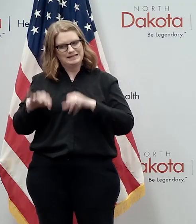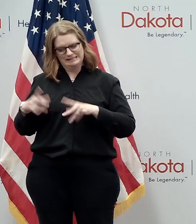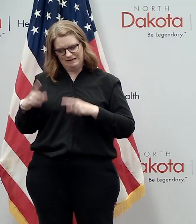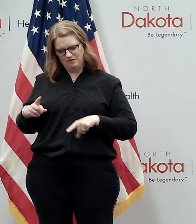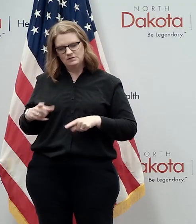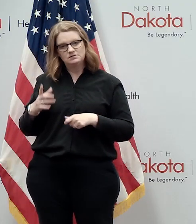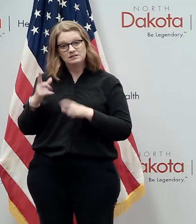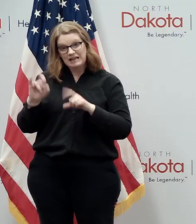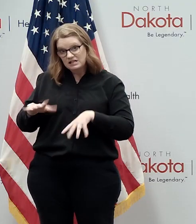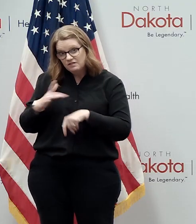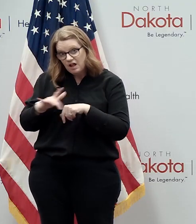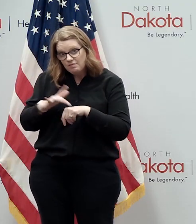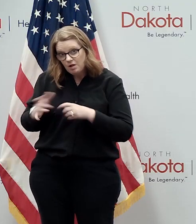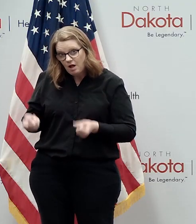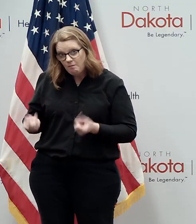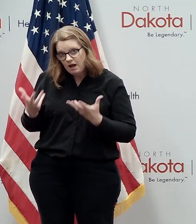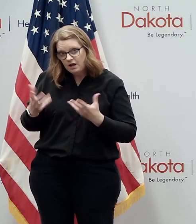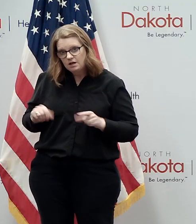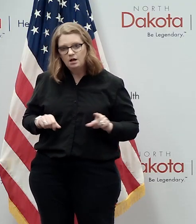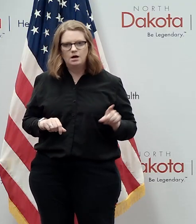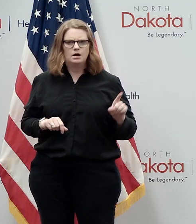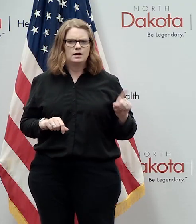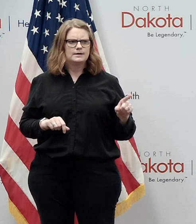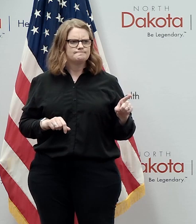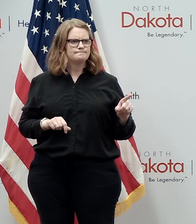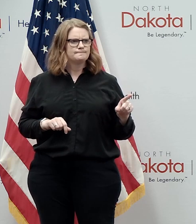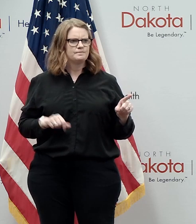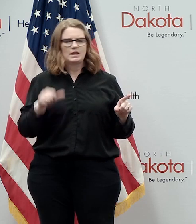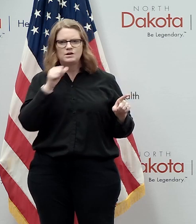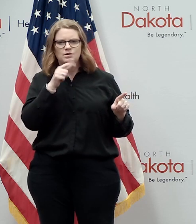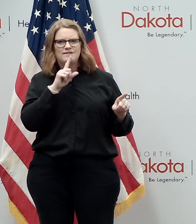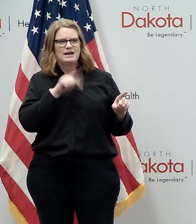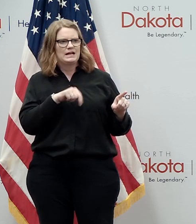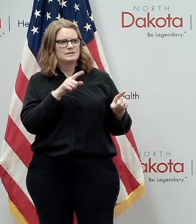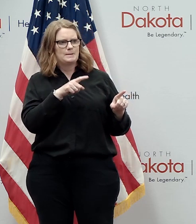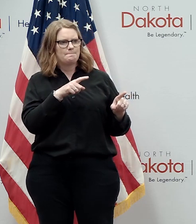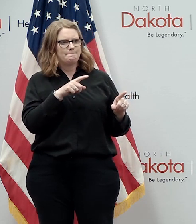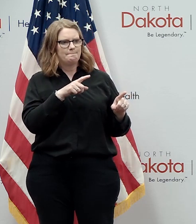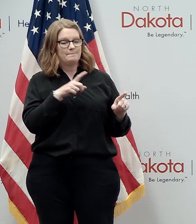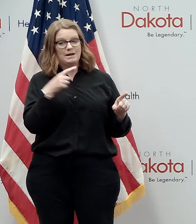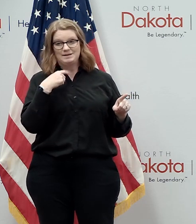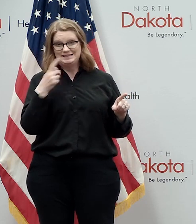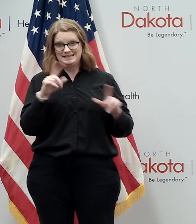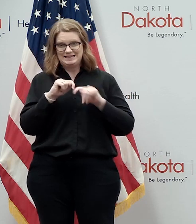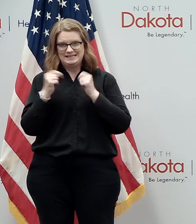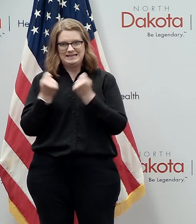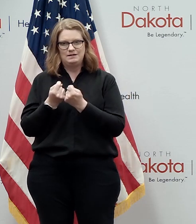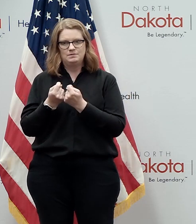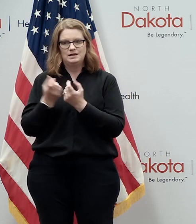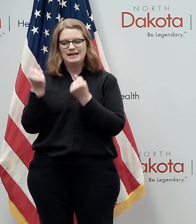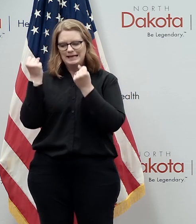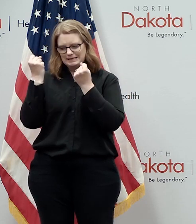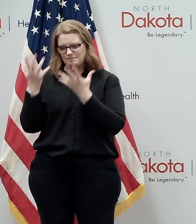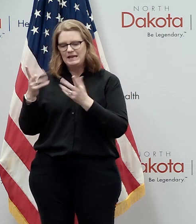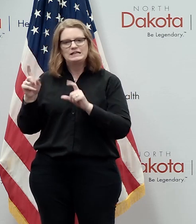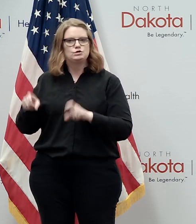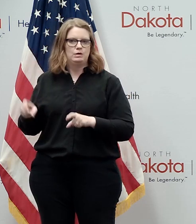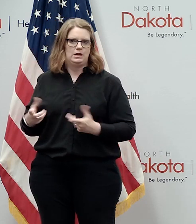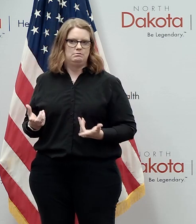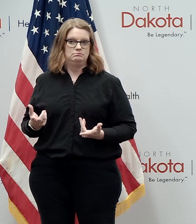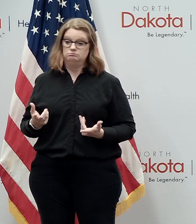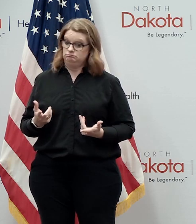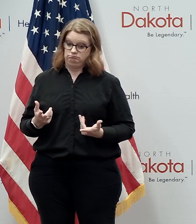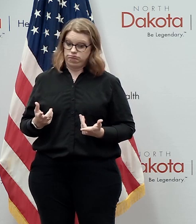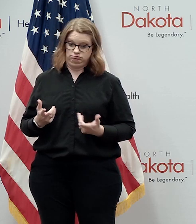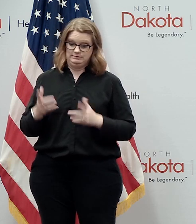the answer to that i'm going to just i don't have an answer but i'm going tell you what i'm going to tell the team is as many as they need uh